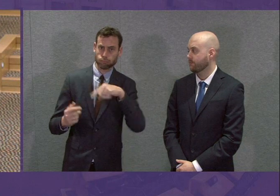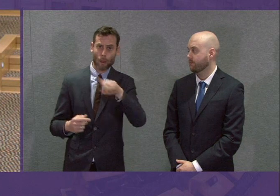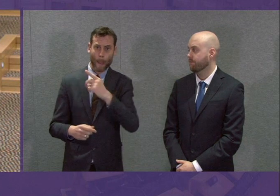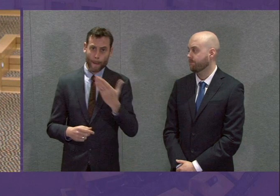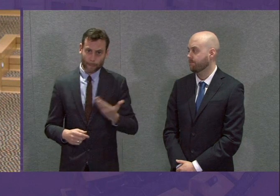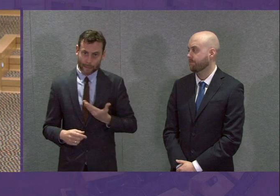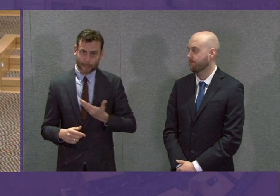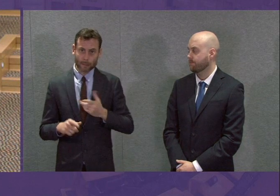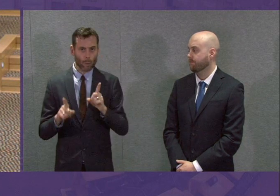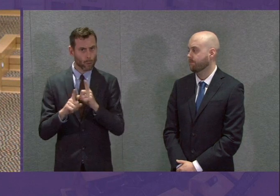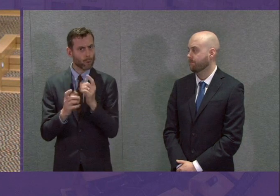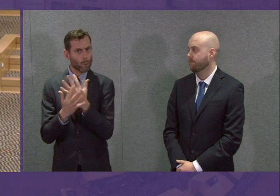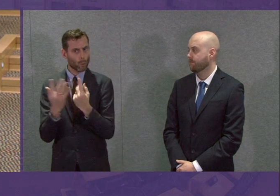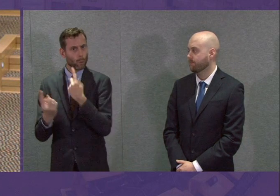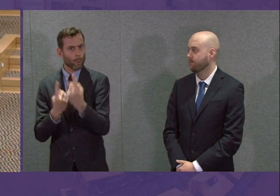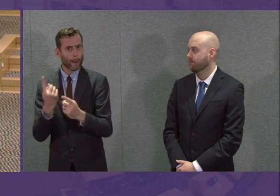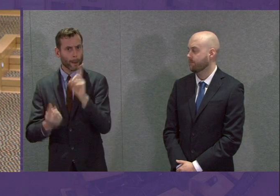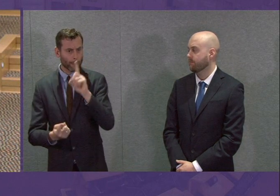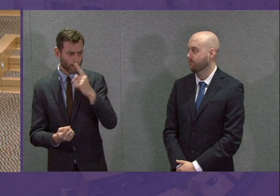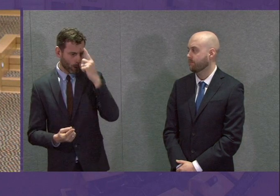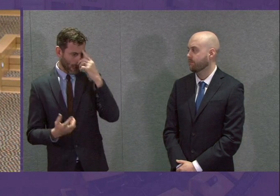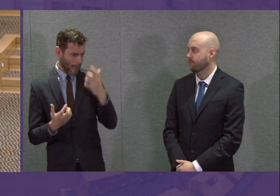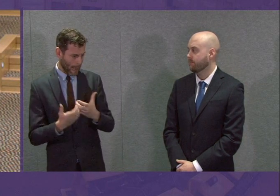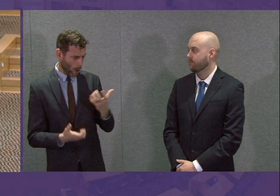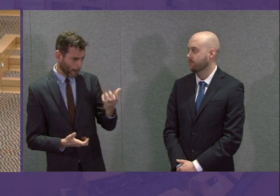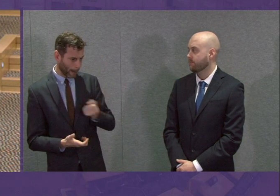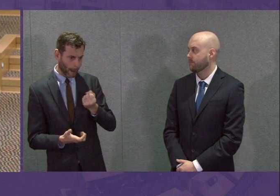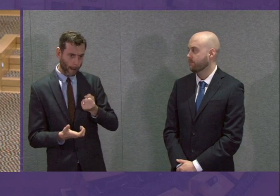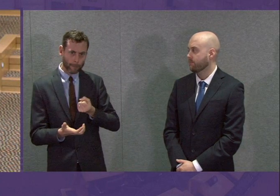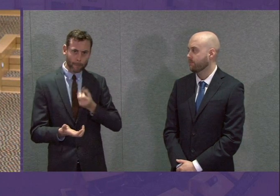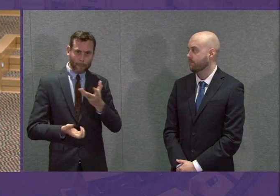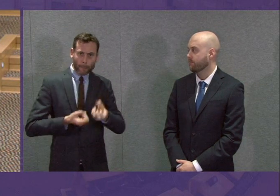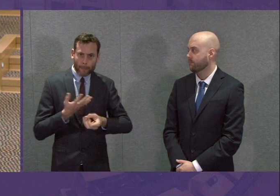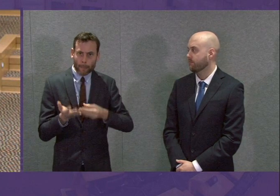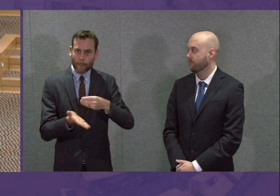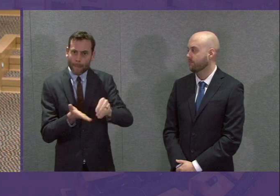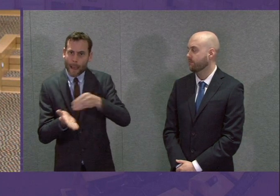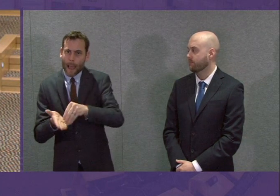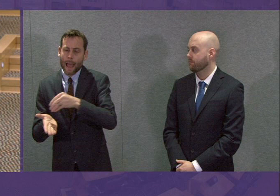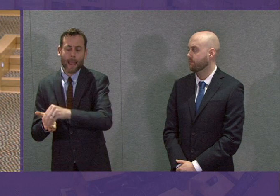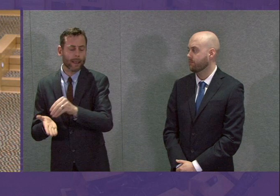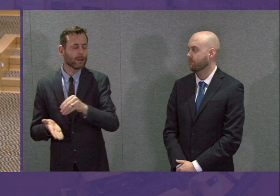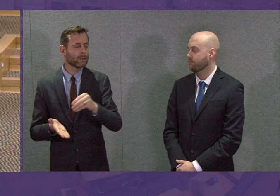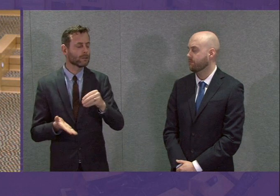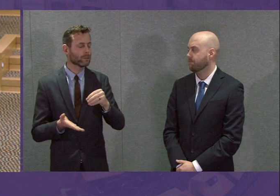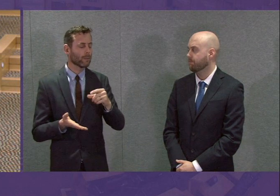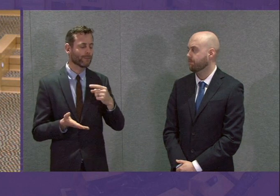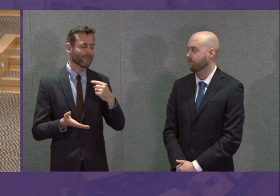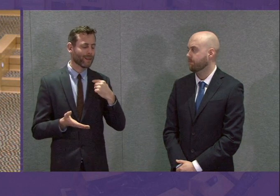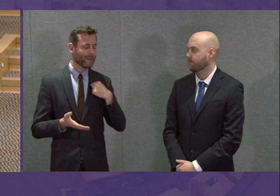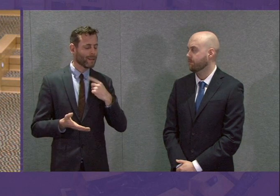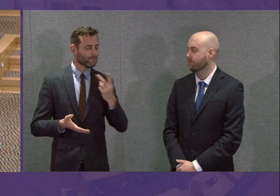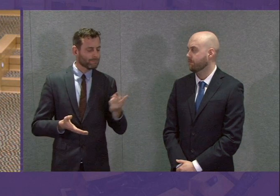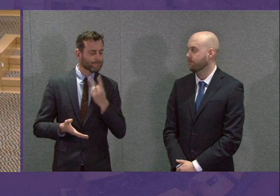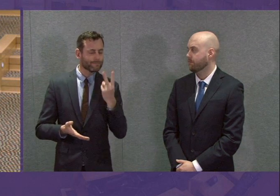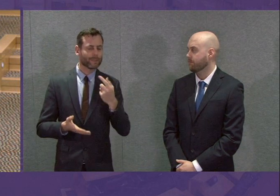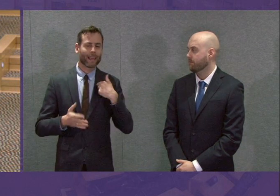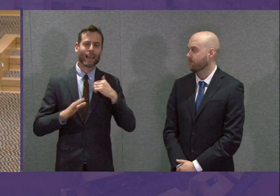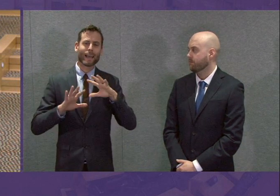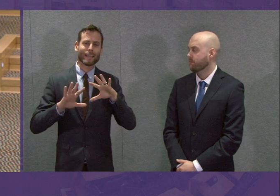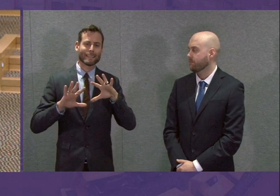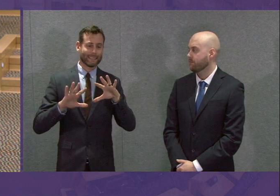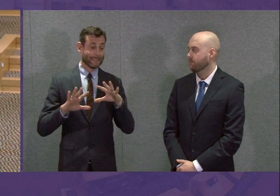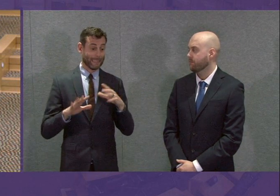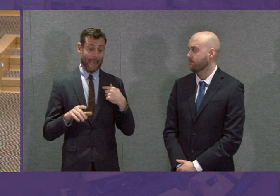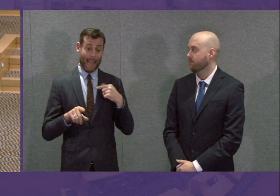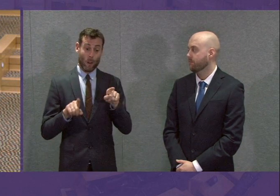across the country. I welcome what the Chancellor outlined earlier this week. I will say something else that I perhaps didn't expect to be